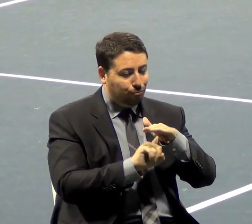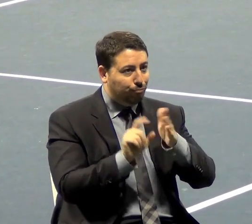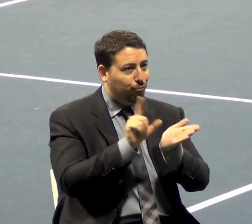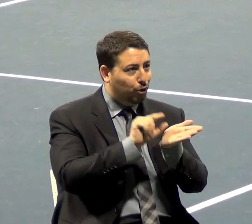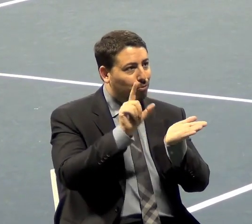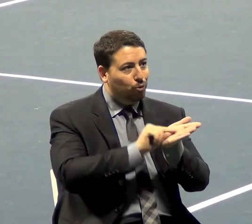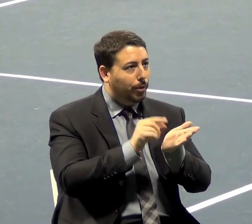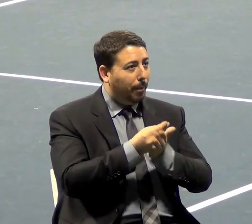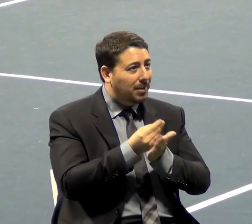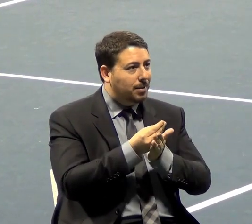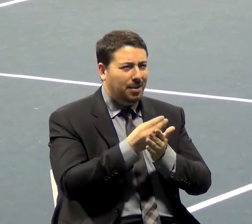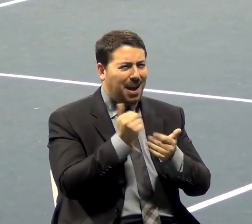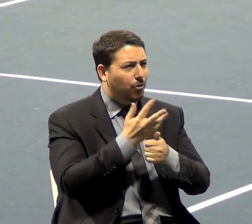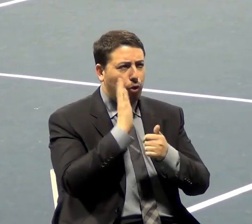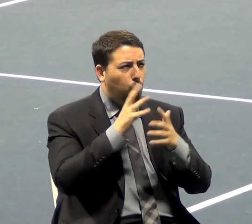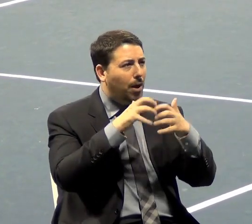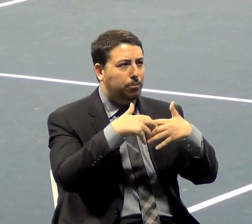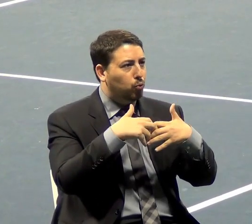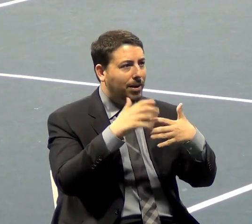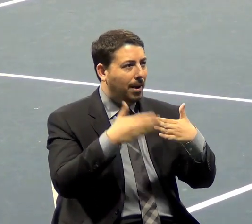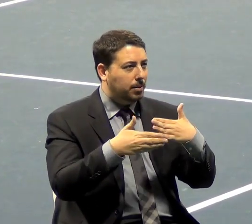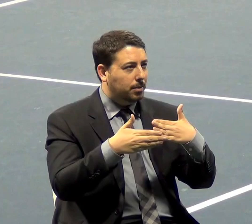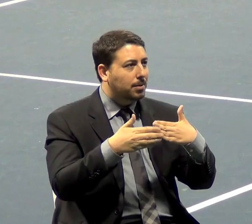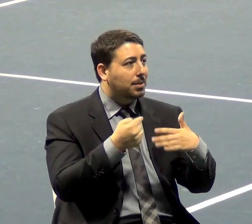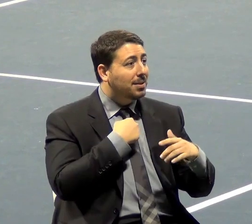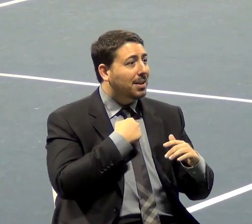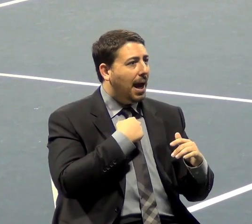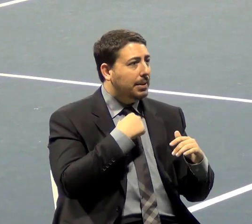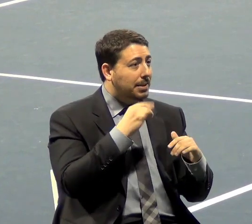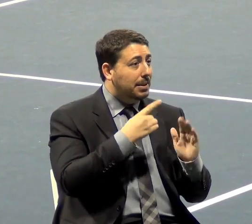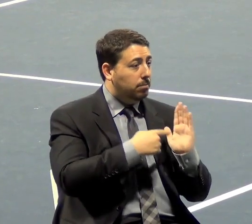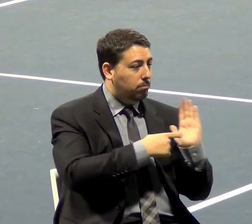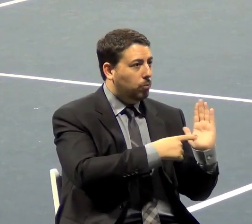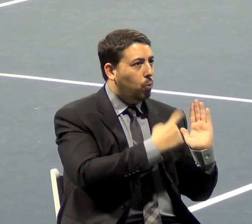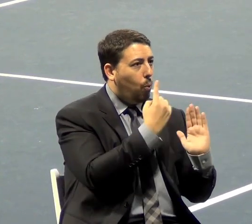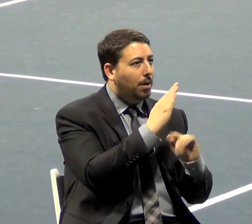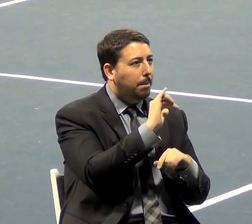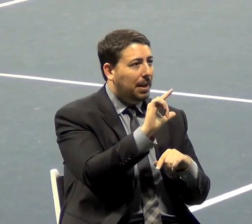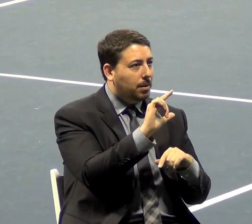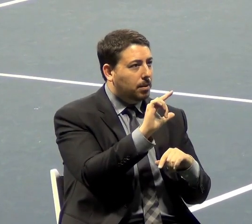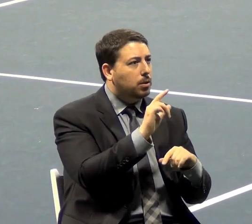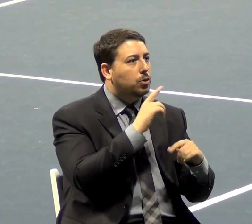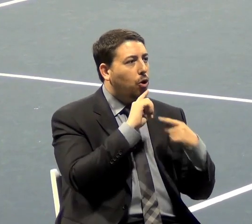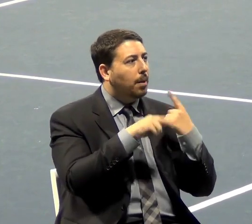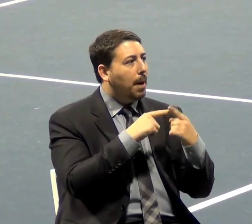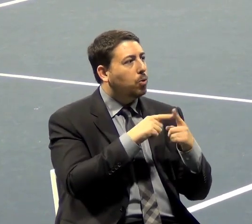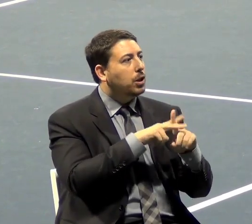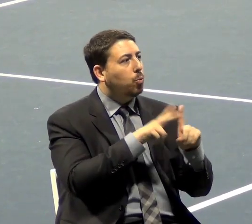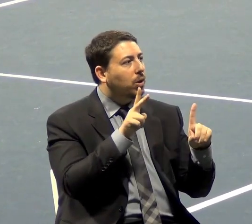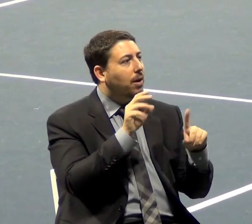to make a point, I introduced a bill one time to get rid of withholding taxes. Not that I really want to